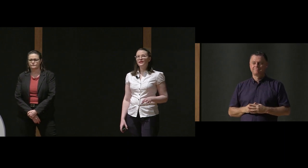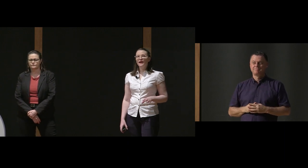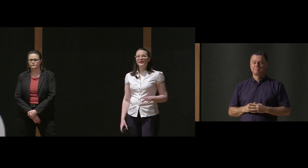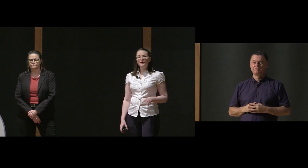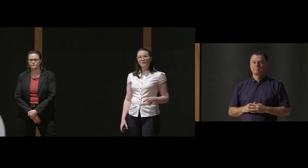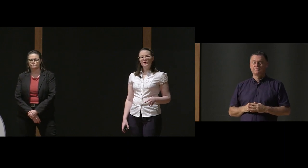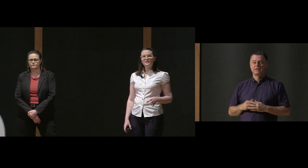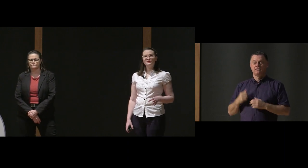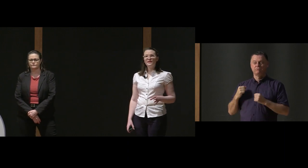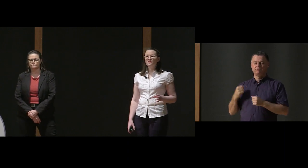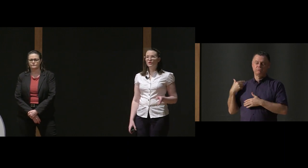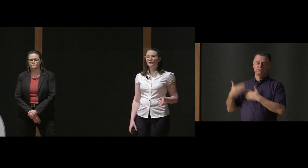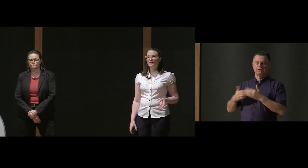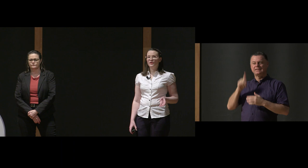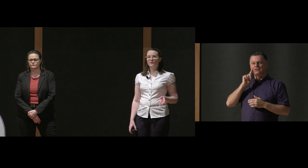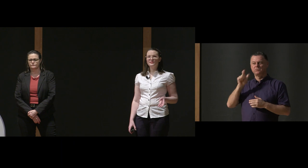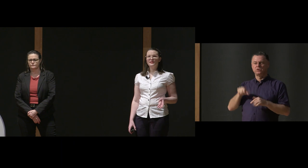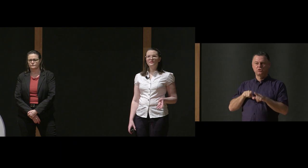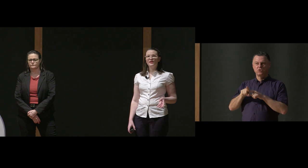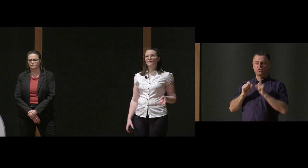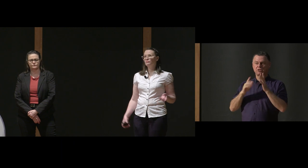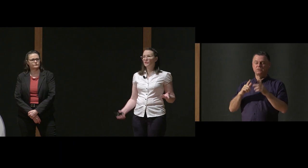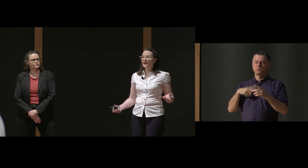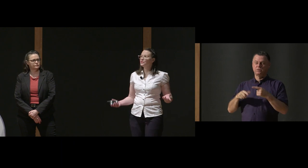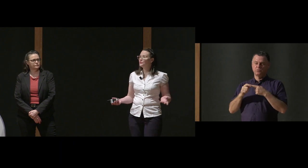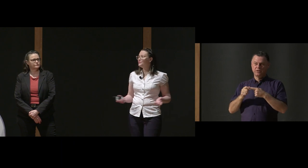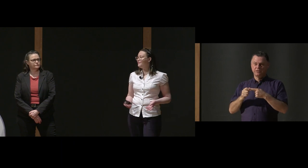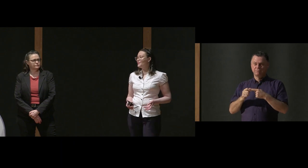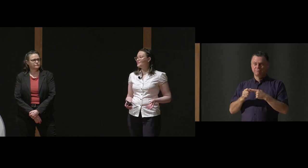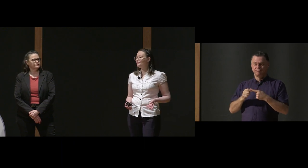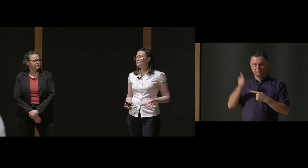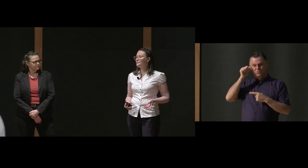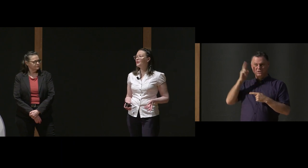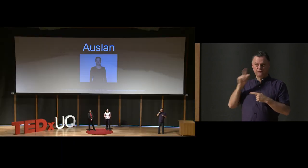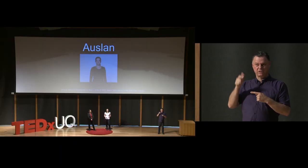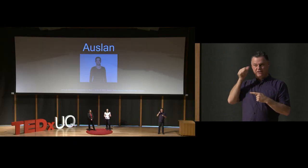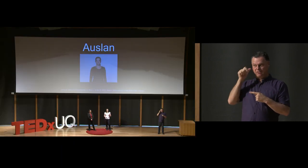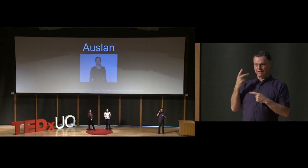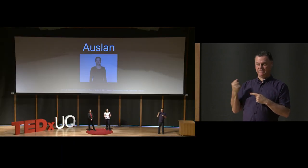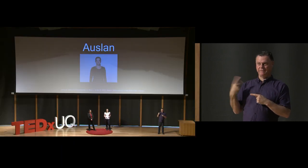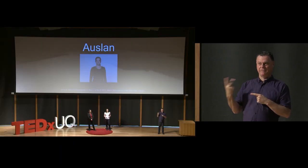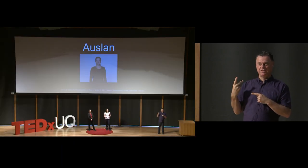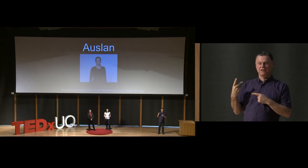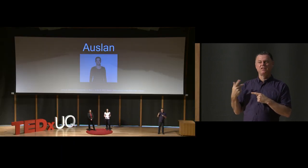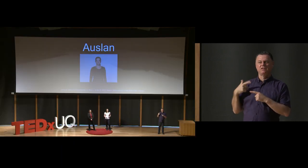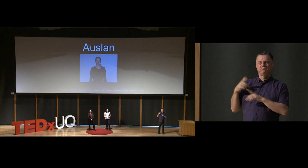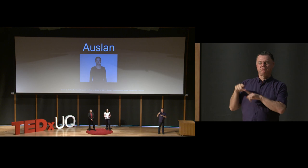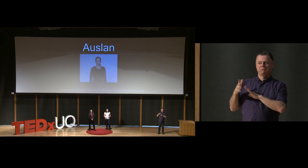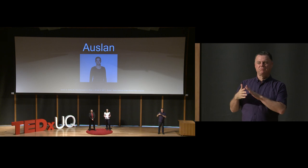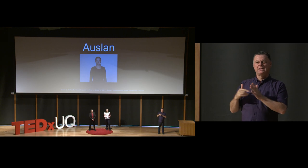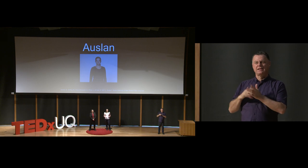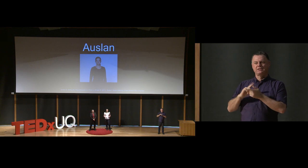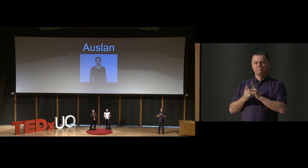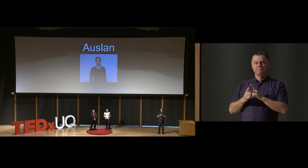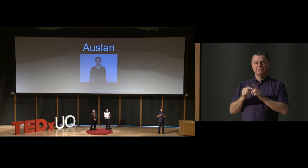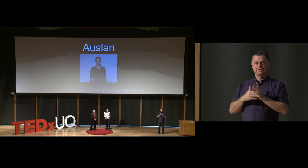Historically, a hearing person tended to only learn Auslan if they actually knew a deaf person. But that is changing. Auslan